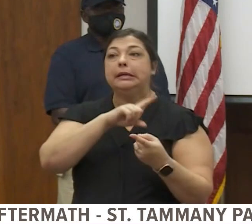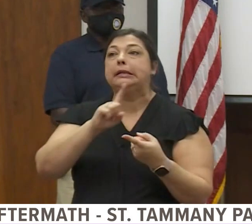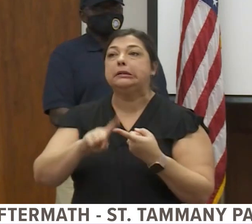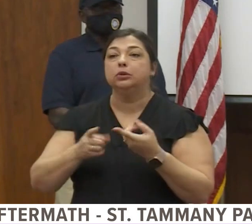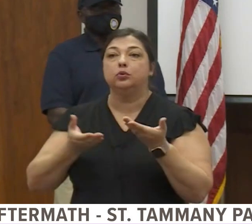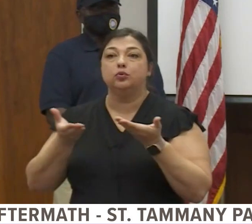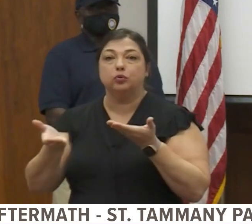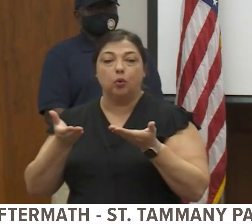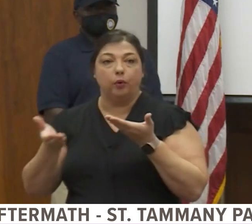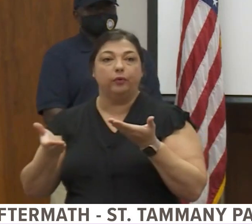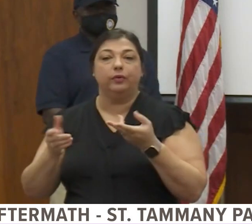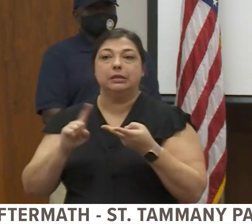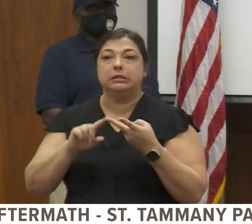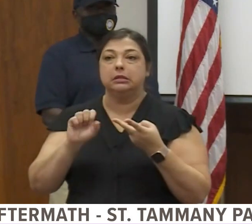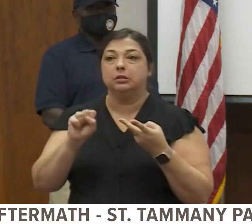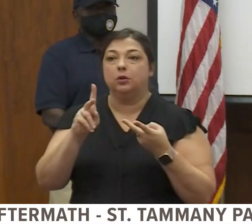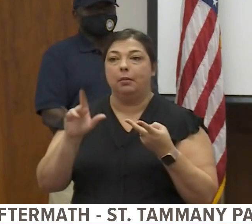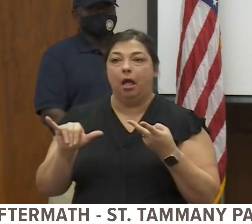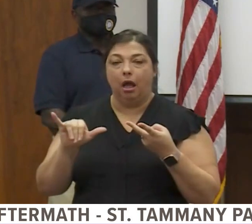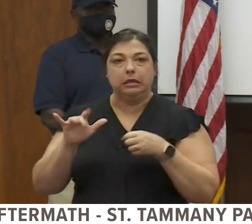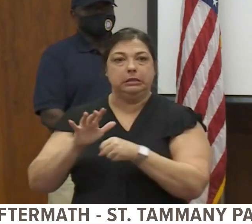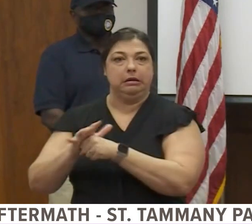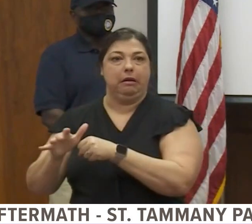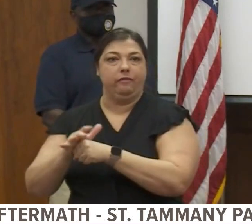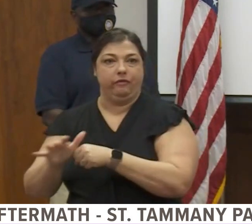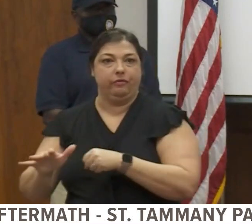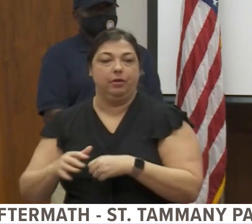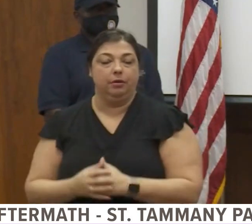and and supplies have been replenished.